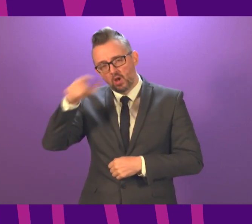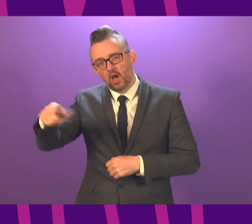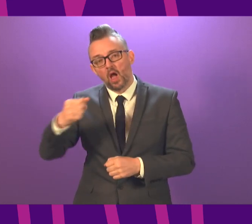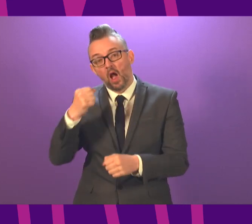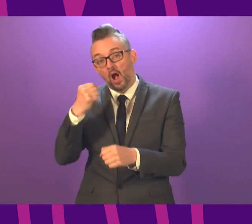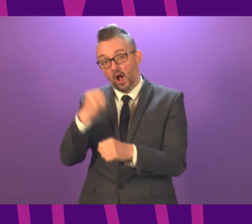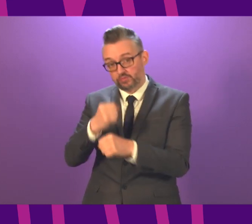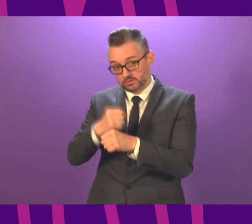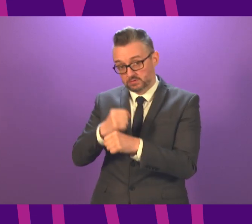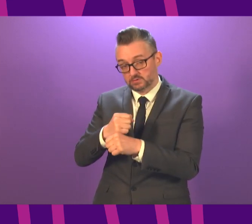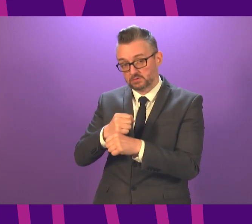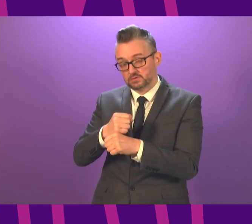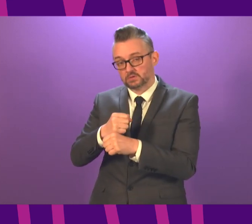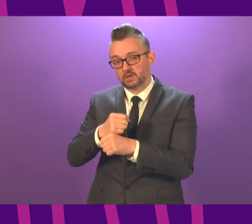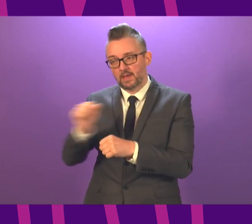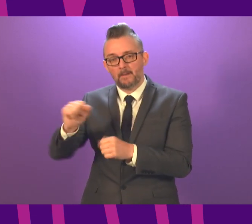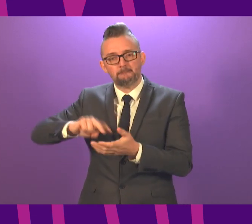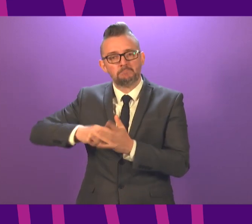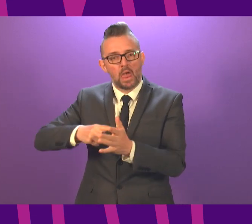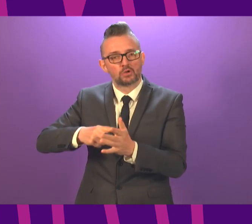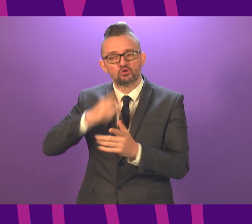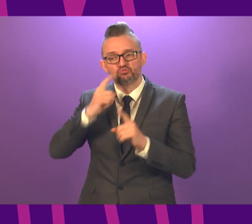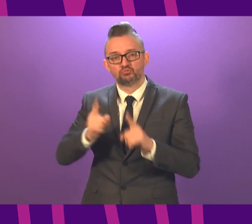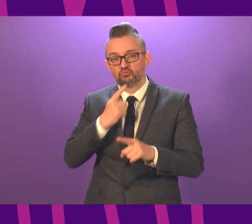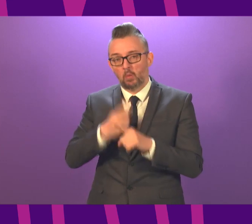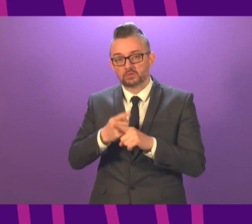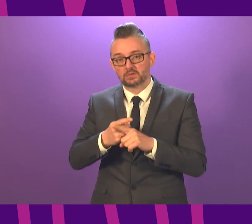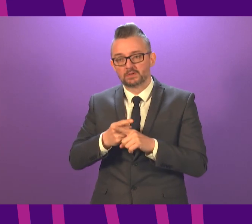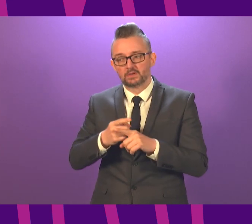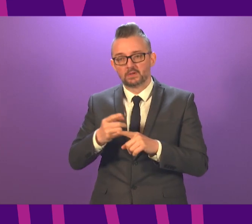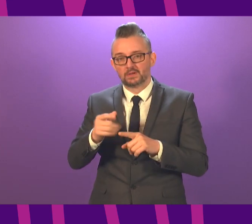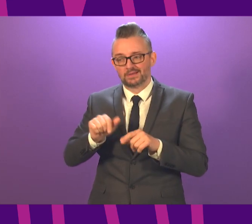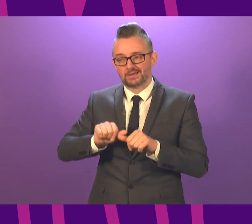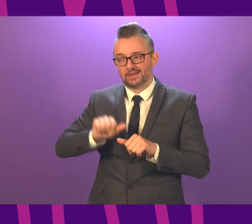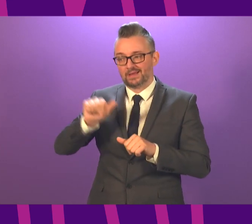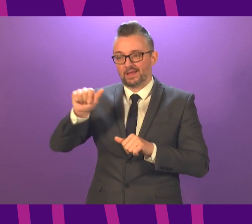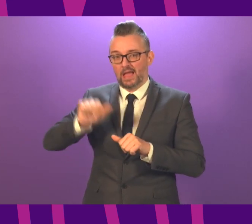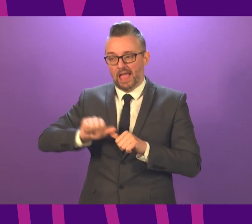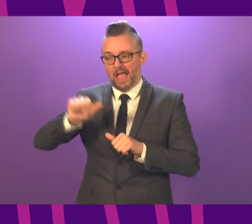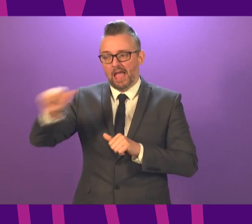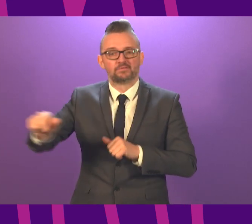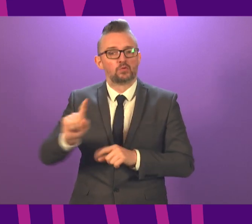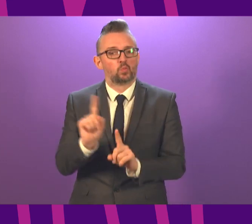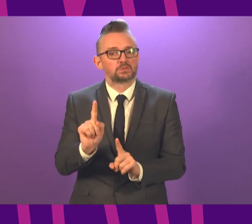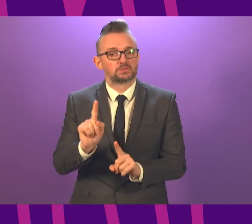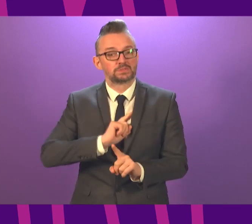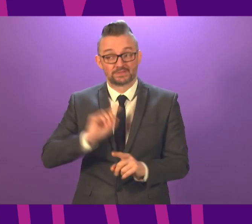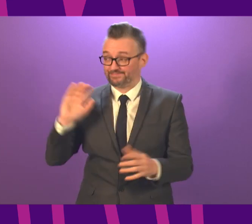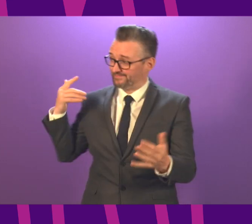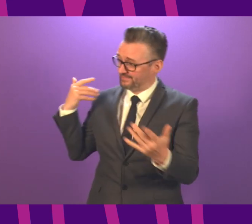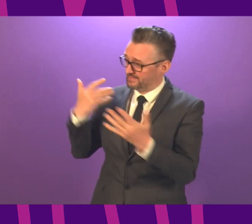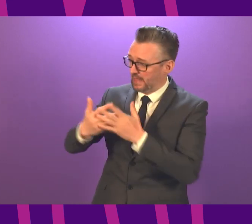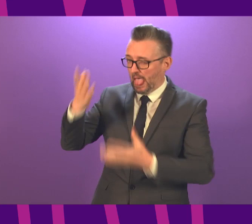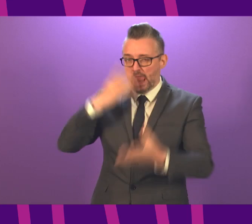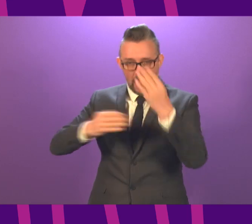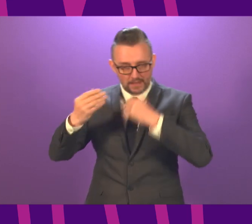to develop an exit strategy based on what we've already learned? It's difficult to see where